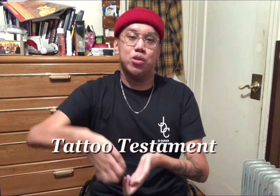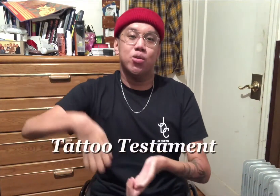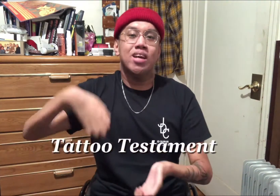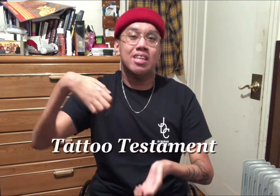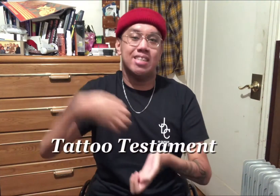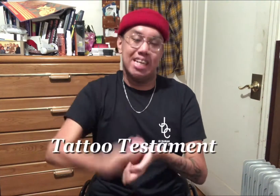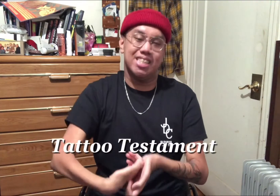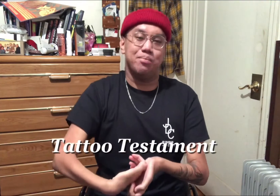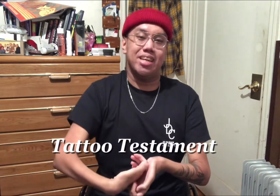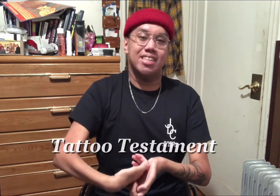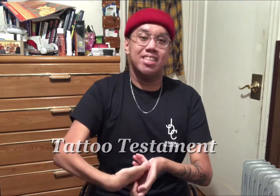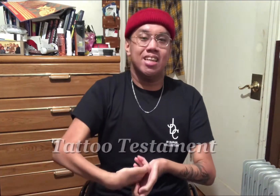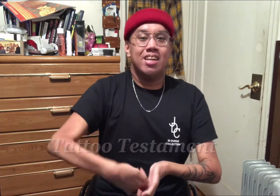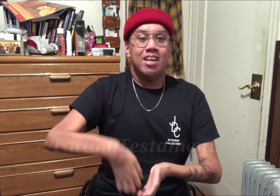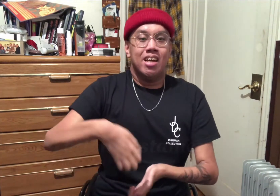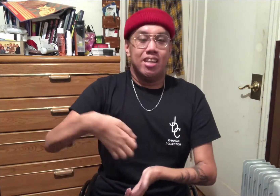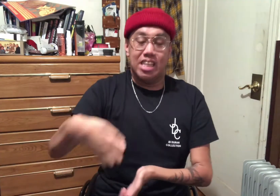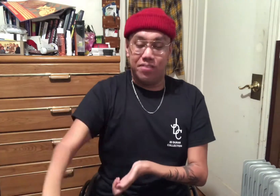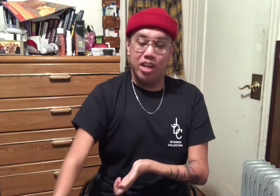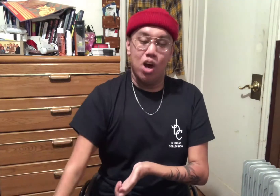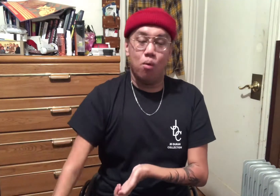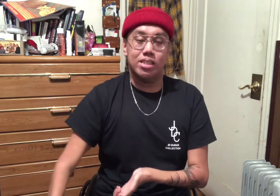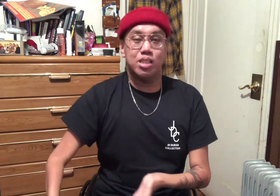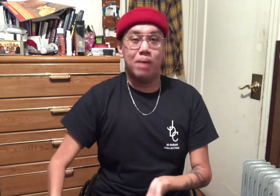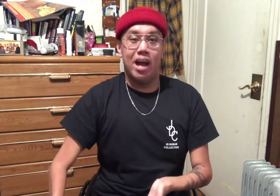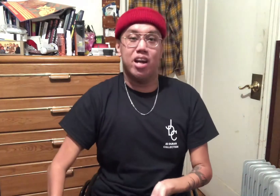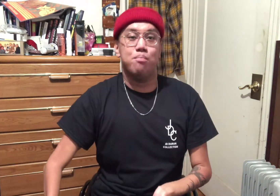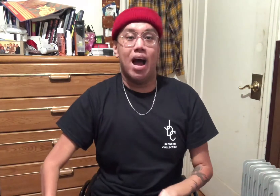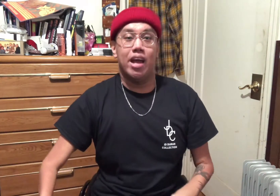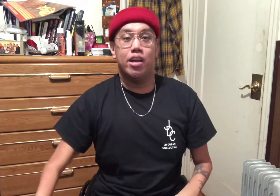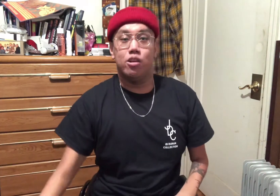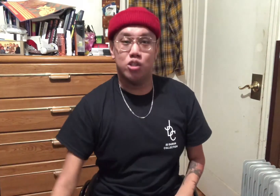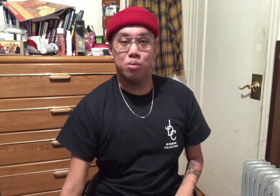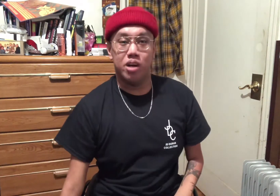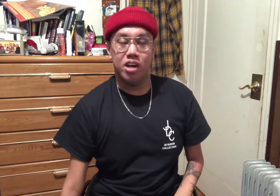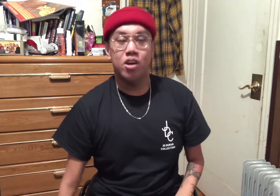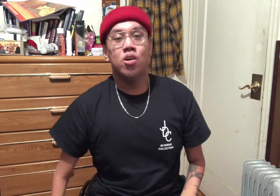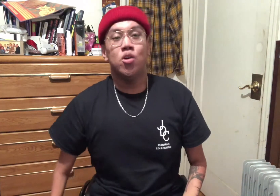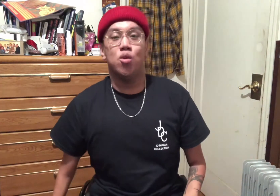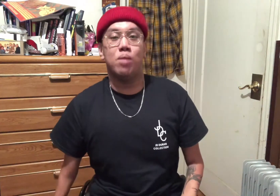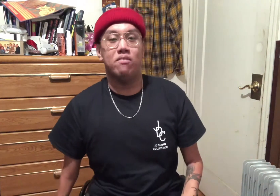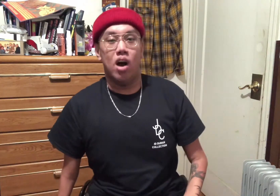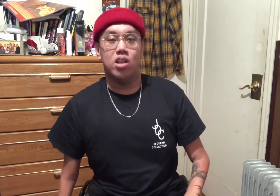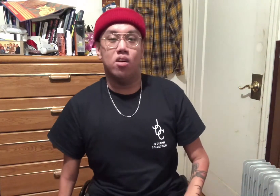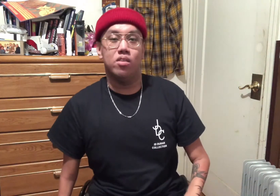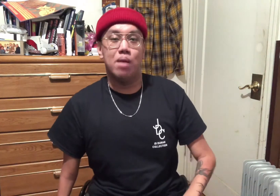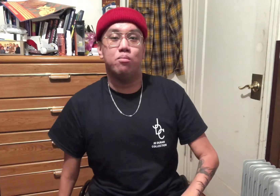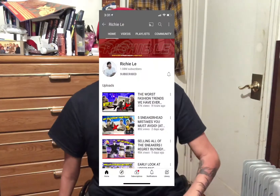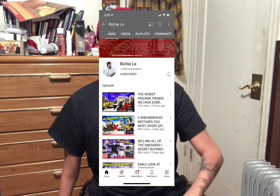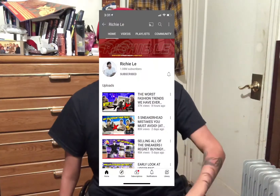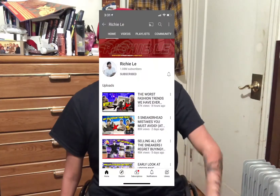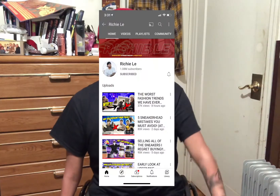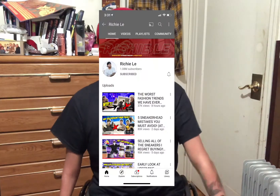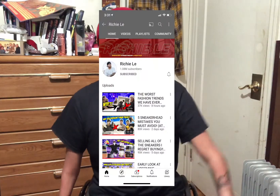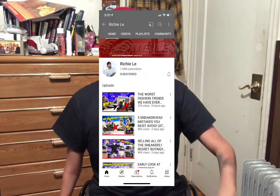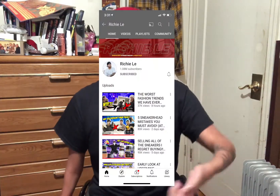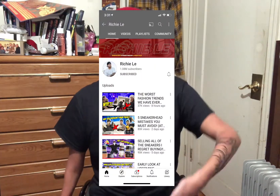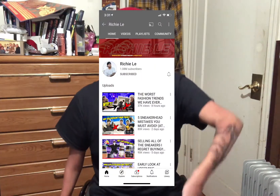Testaments. This video was inspired by a YouTuber who I follow named Richie Lee, based out of